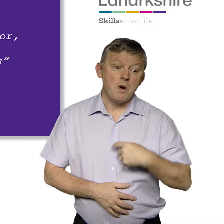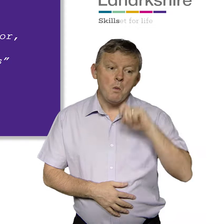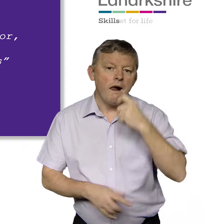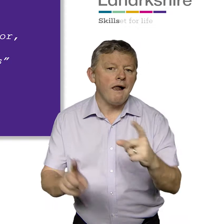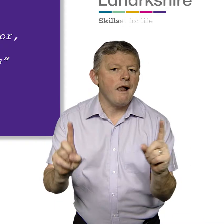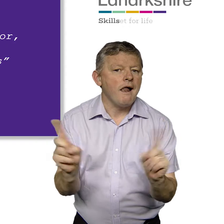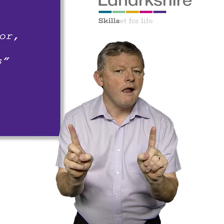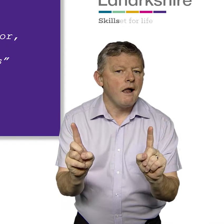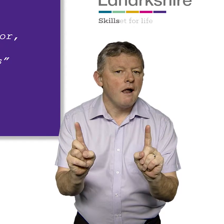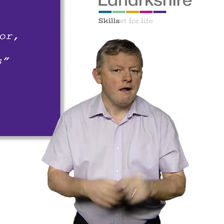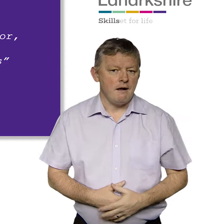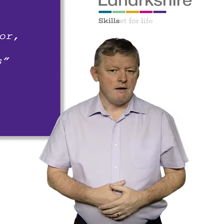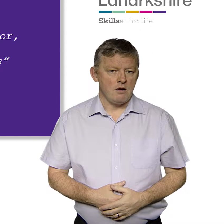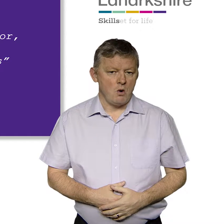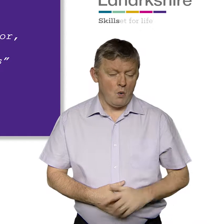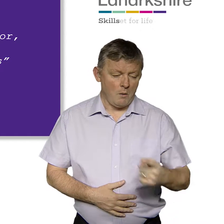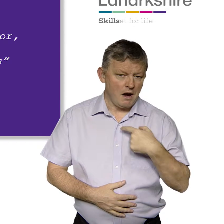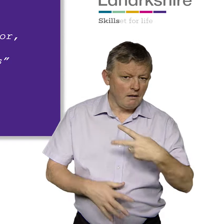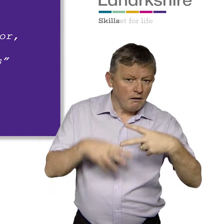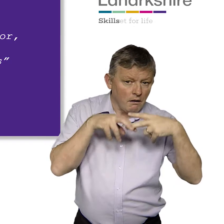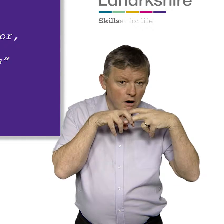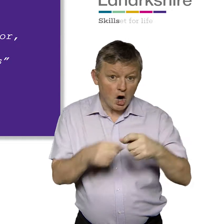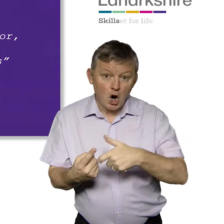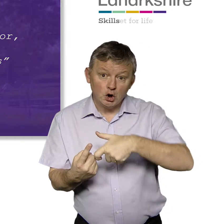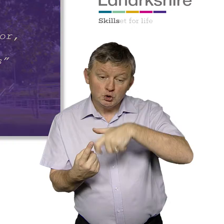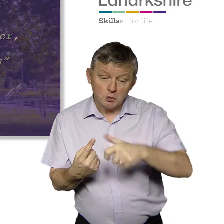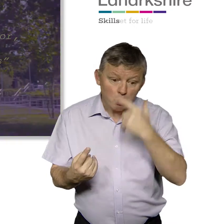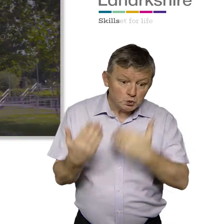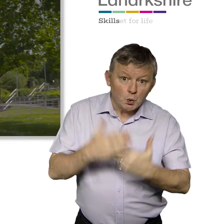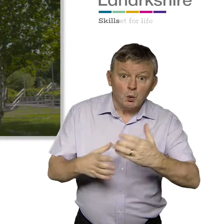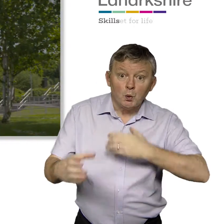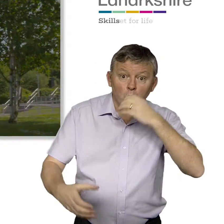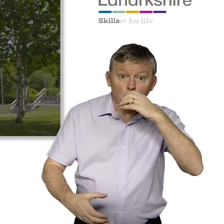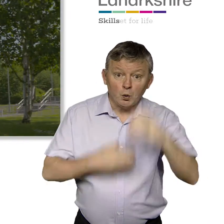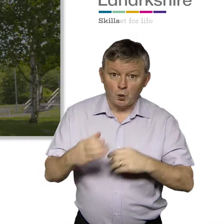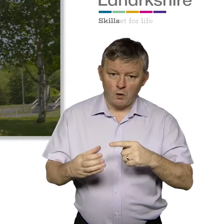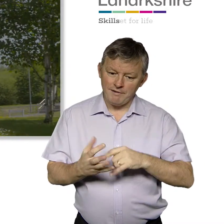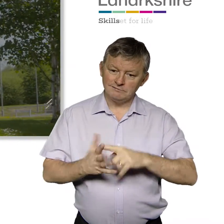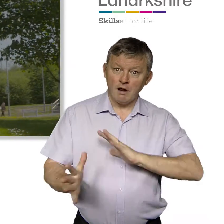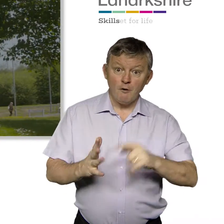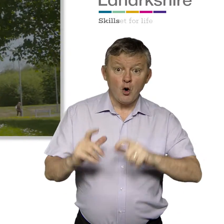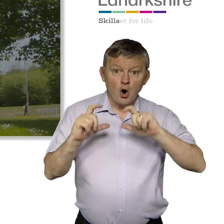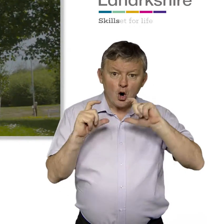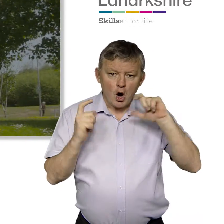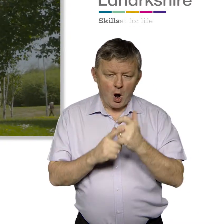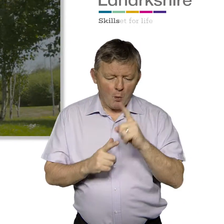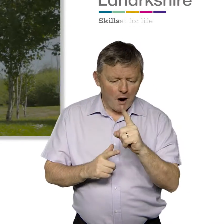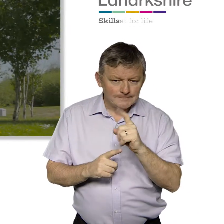By 2024 we will Analyse existing evidence we have about students and prospective students